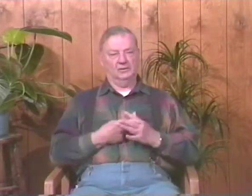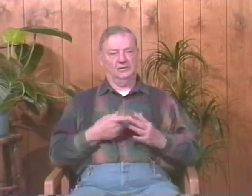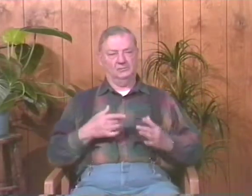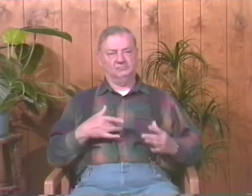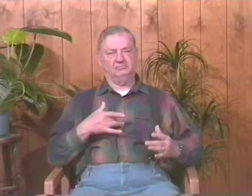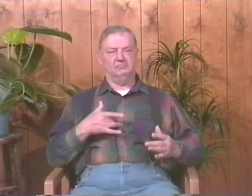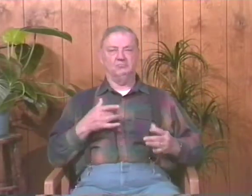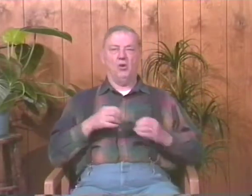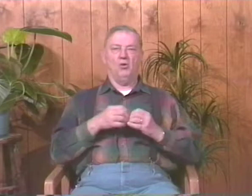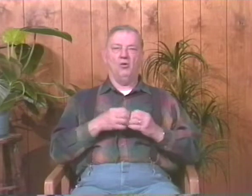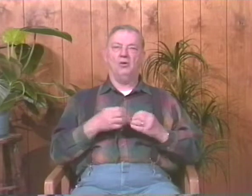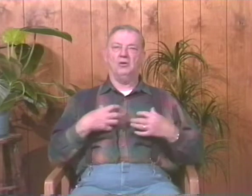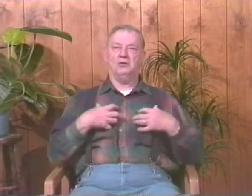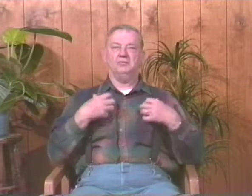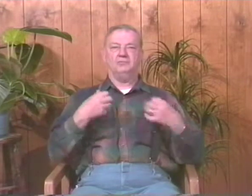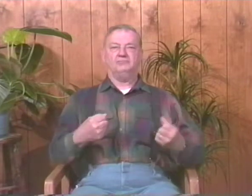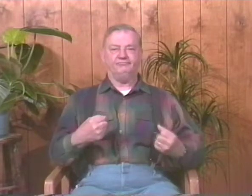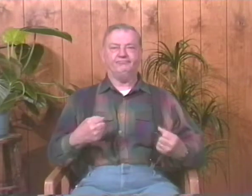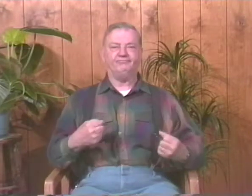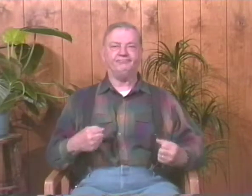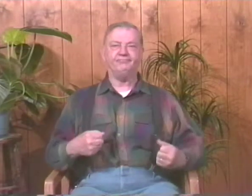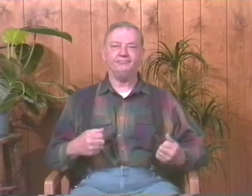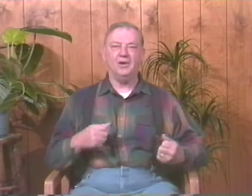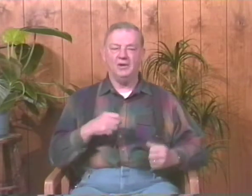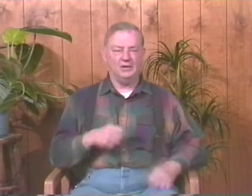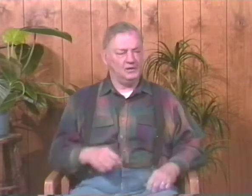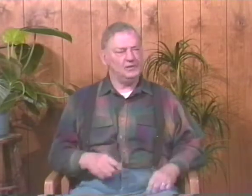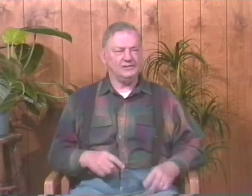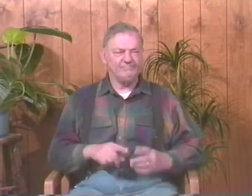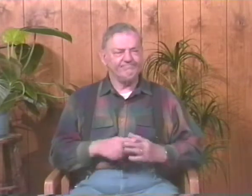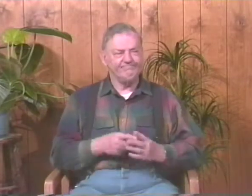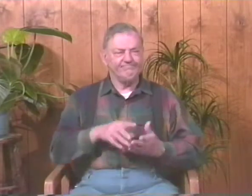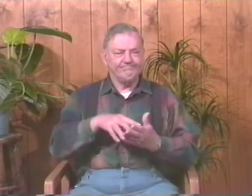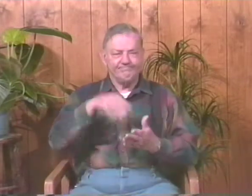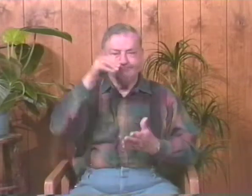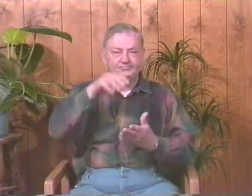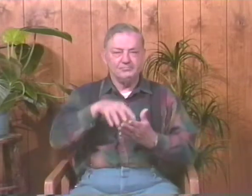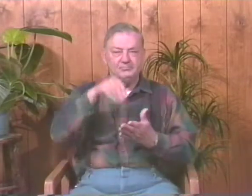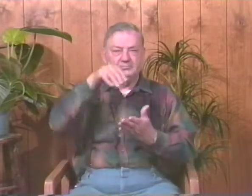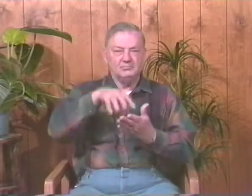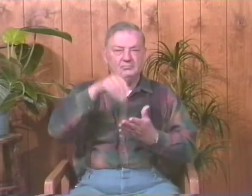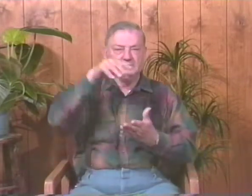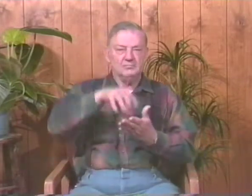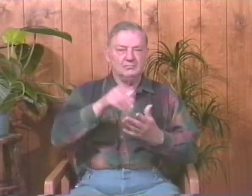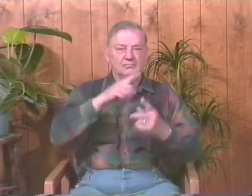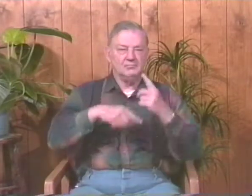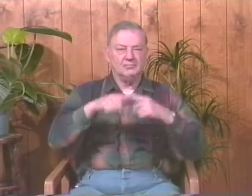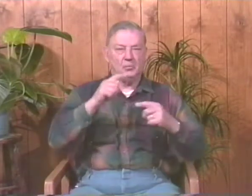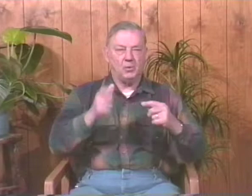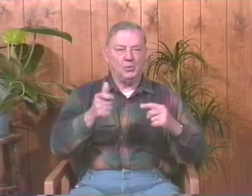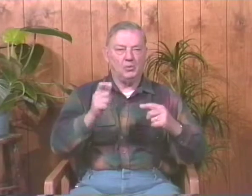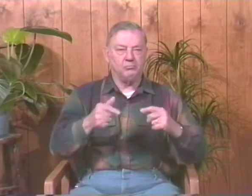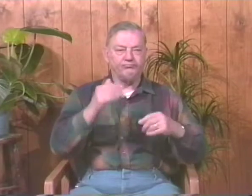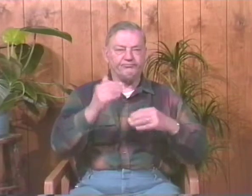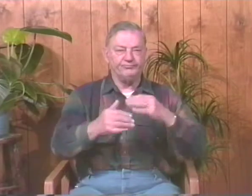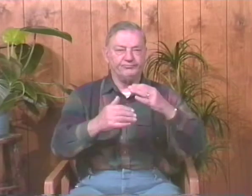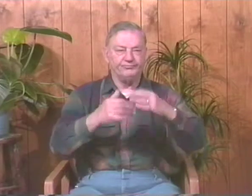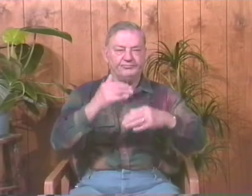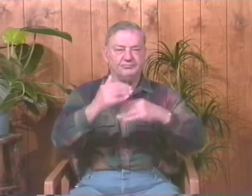that was the first time that I began to feel more confident. And I started learning more sign language at a